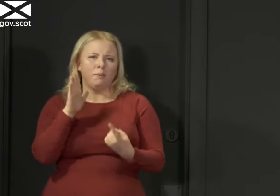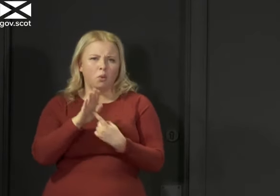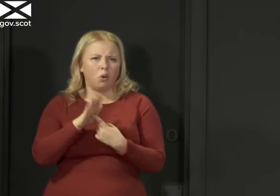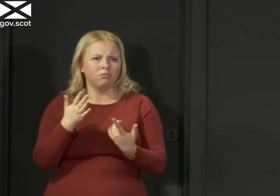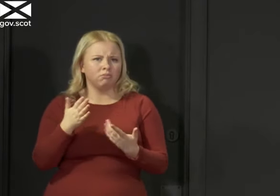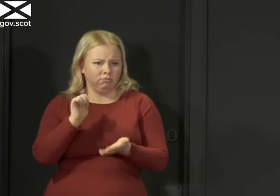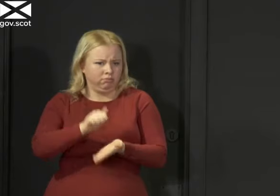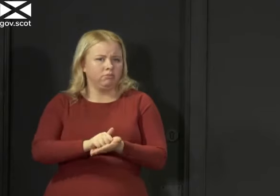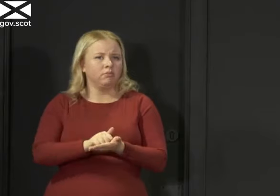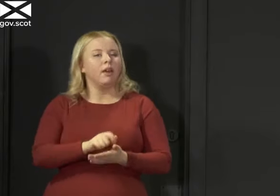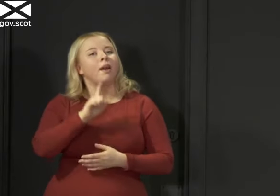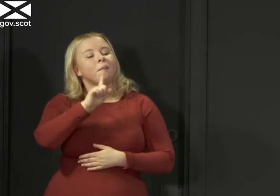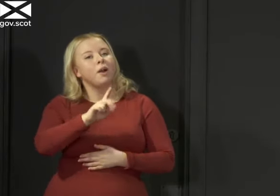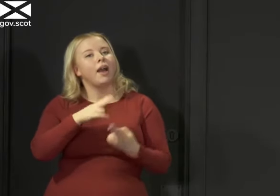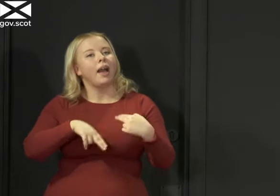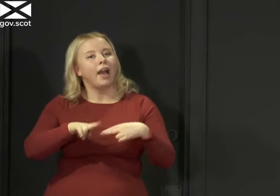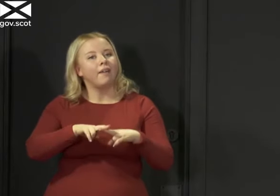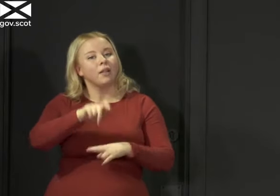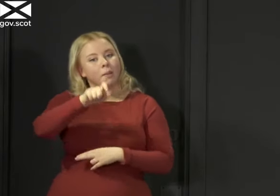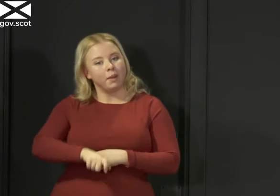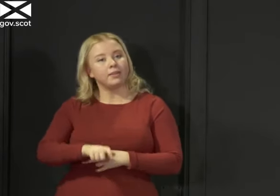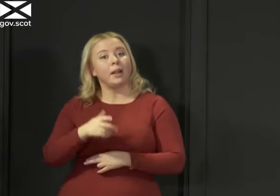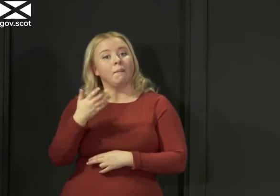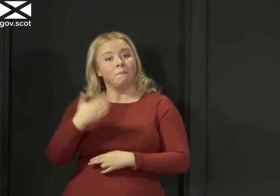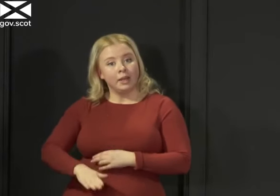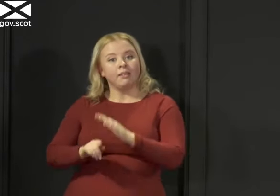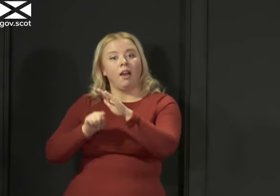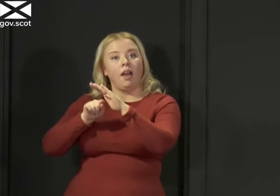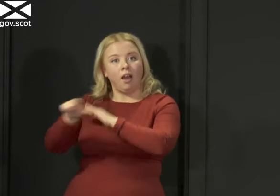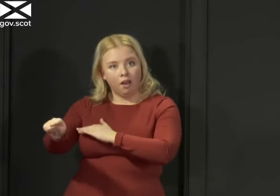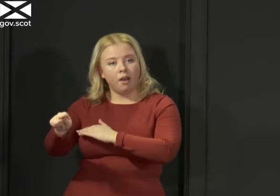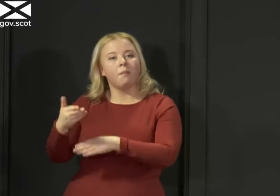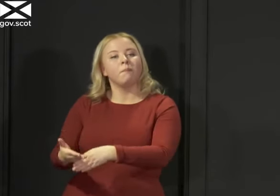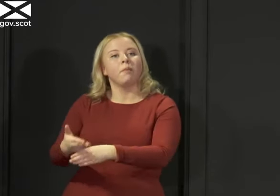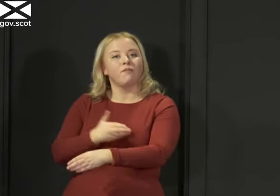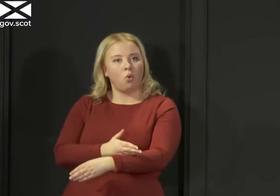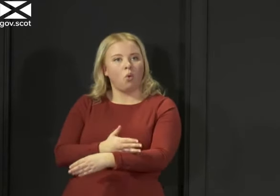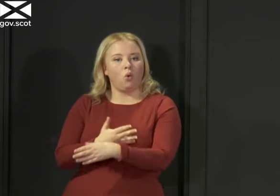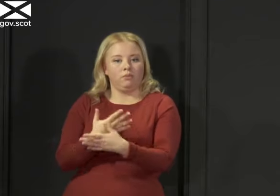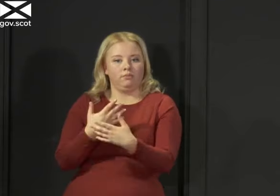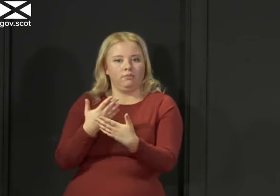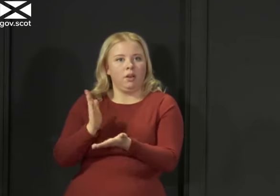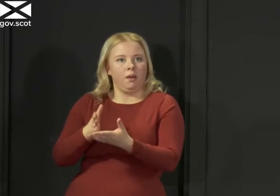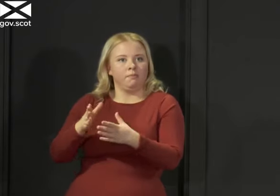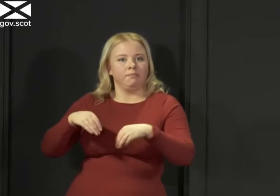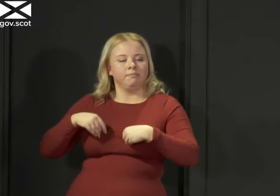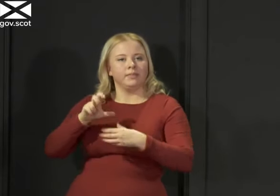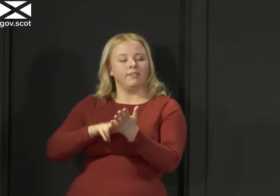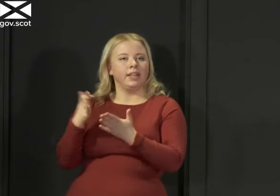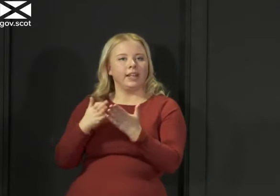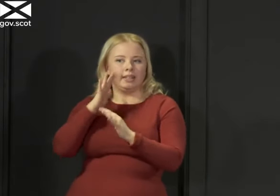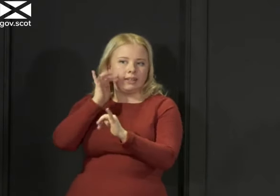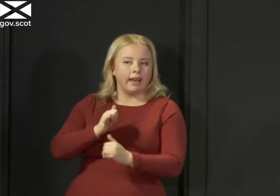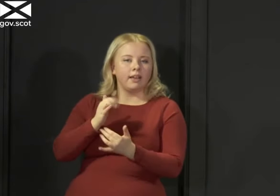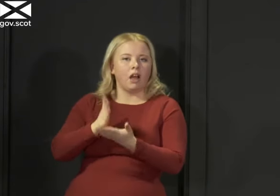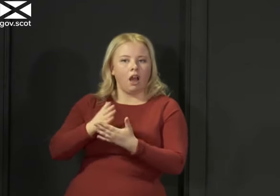that it is accurate but if the person had left Scotland before they were confirmed as having the virus then that would go through their normal